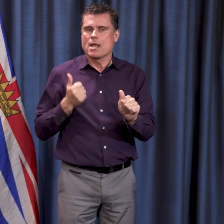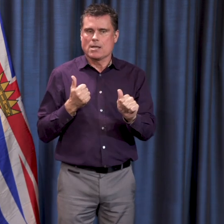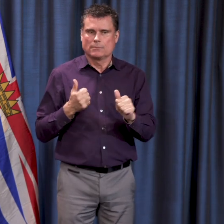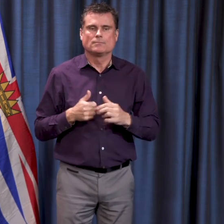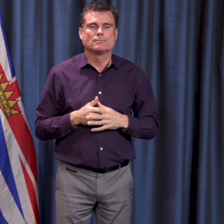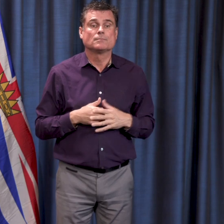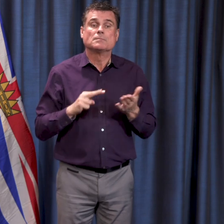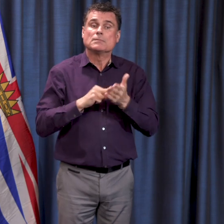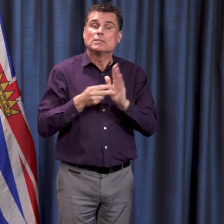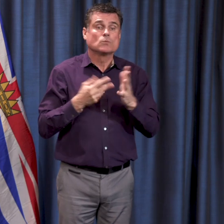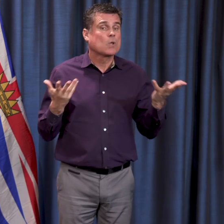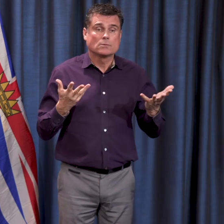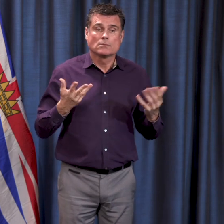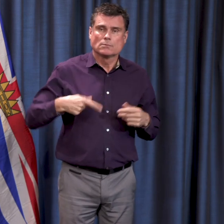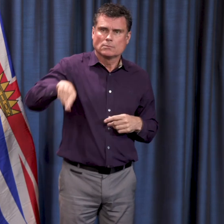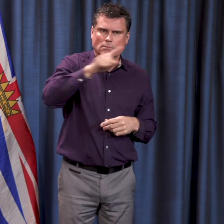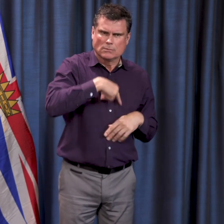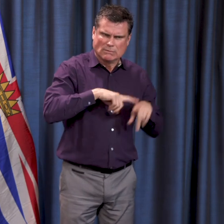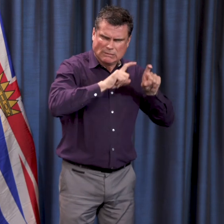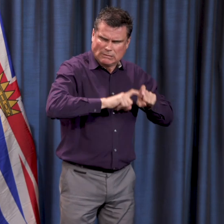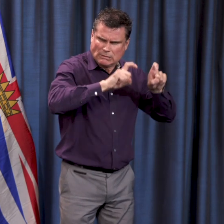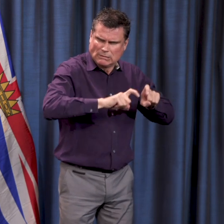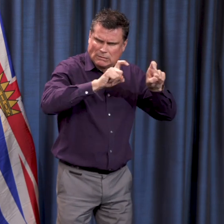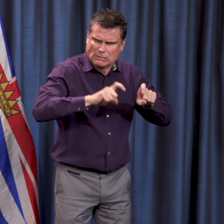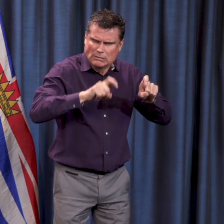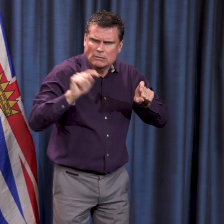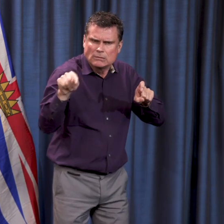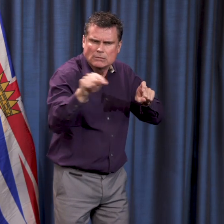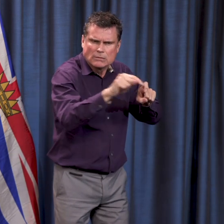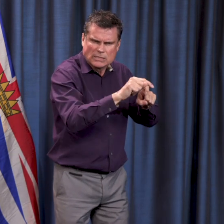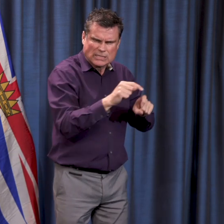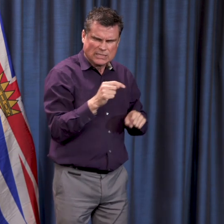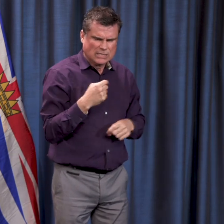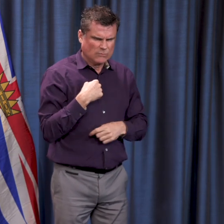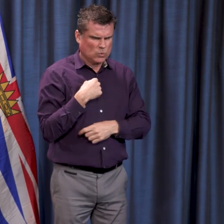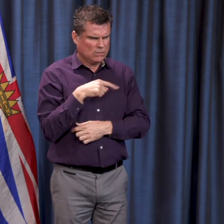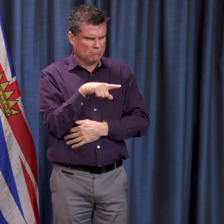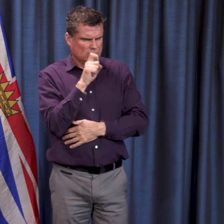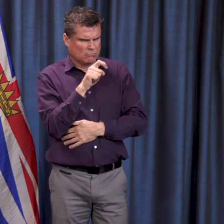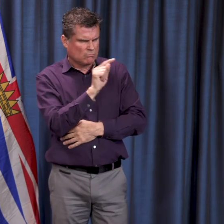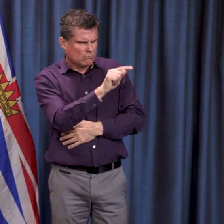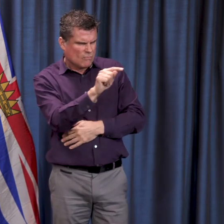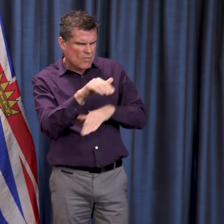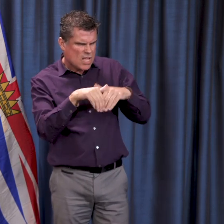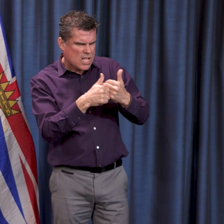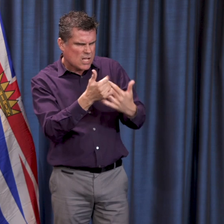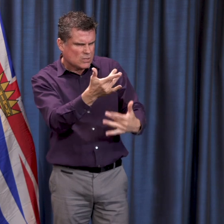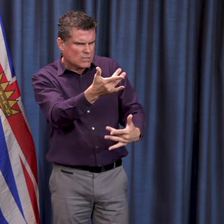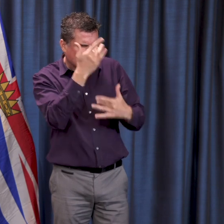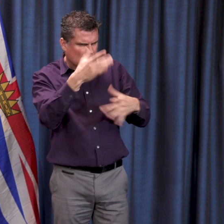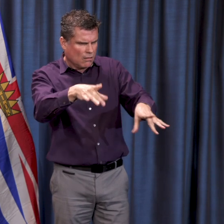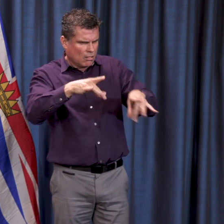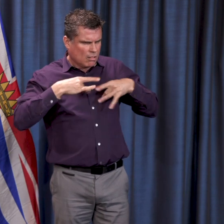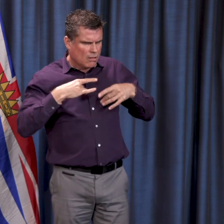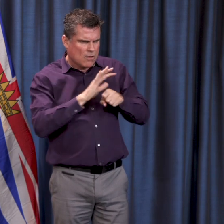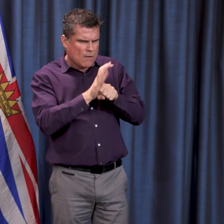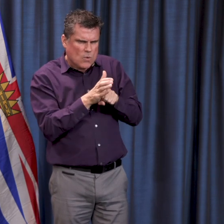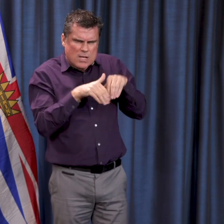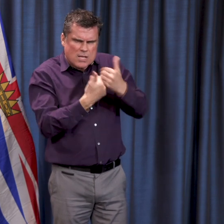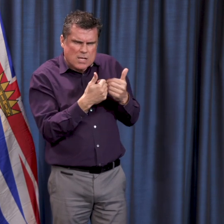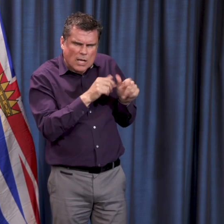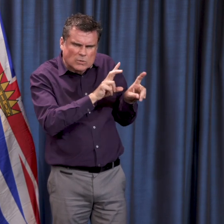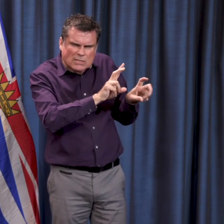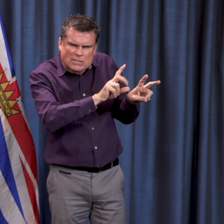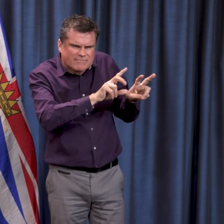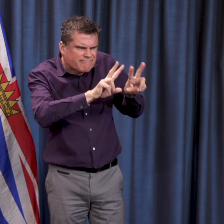test anybody for whom we don't have an idea where they came in contact with this. So that's community cases that are involved